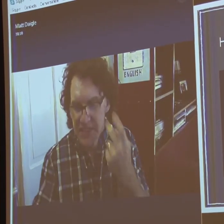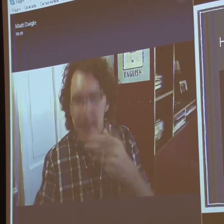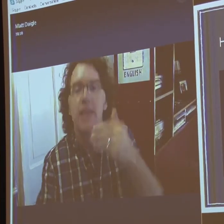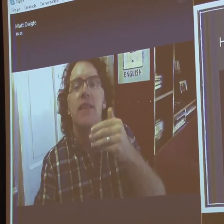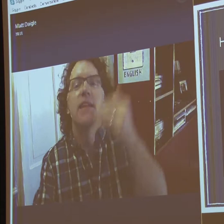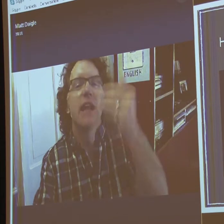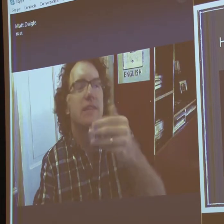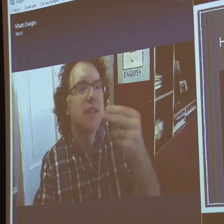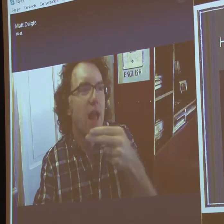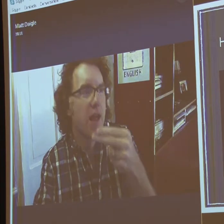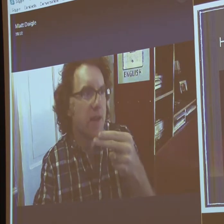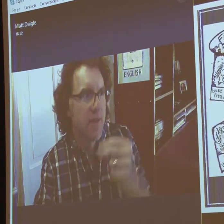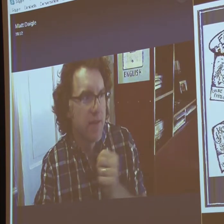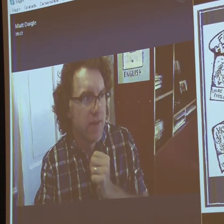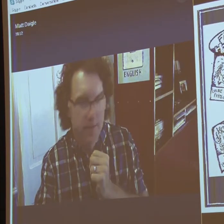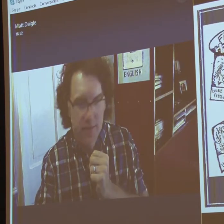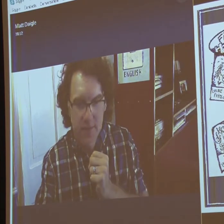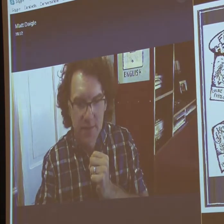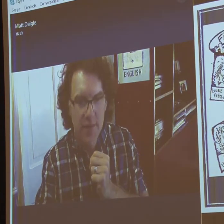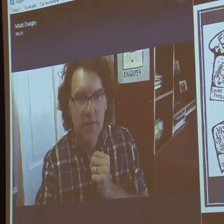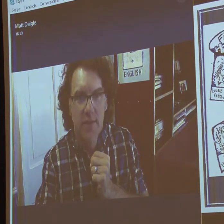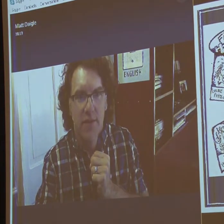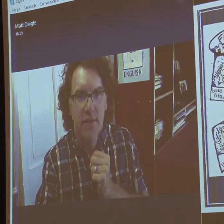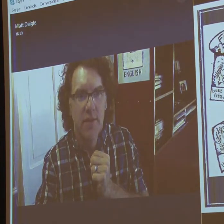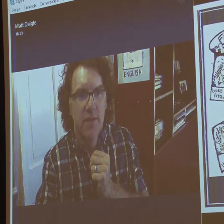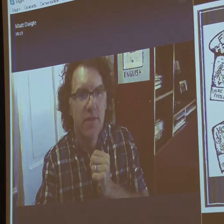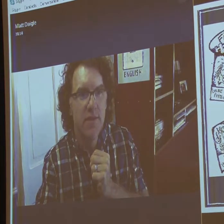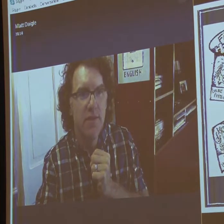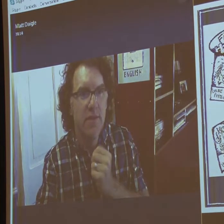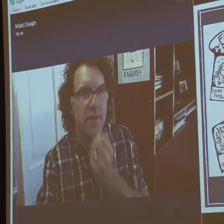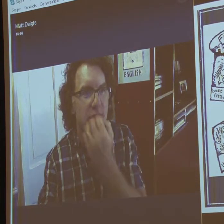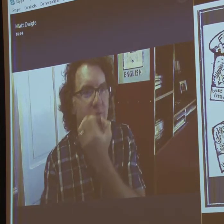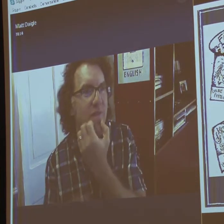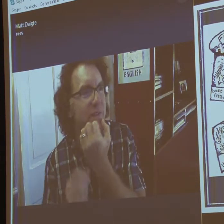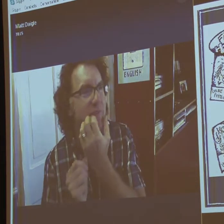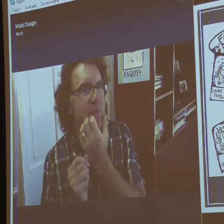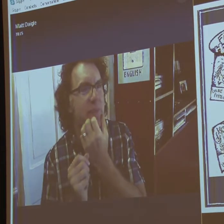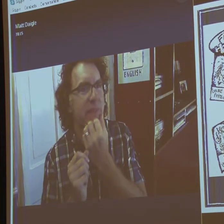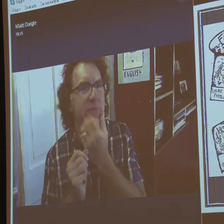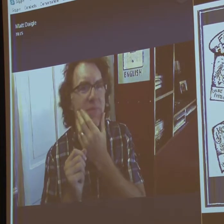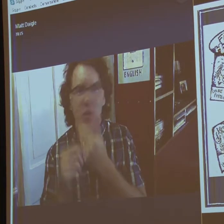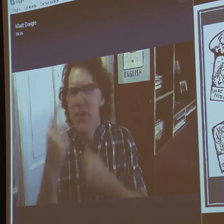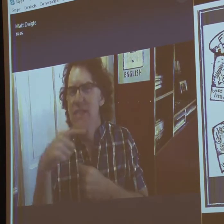So I was able to show some of my work. And let's go to the next slide and I'll show you that.